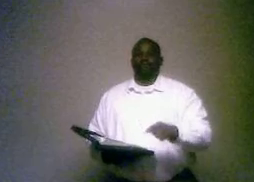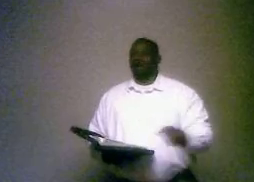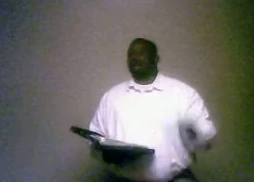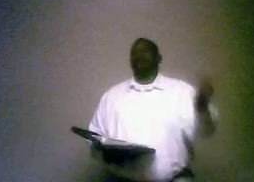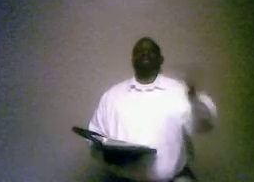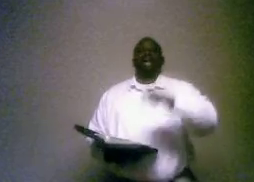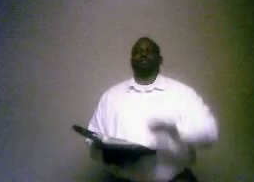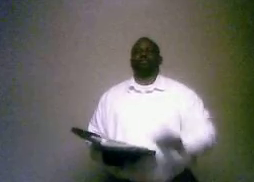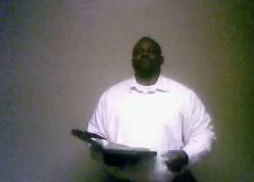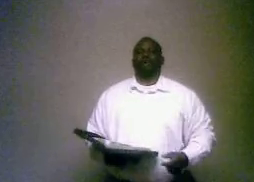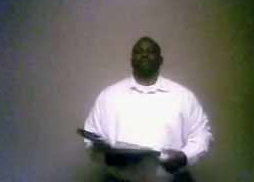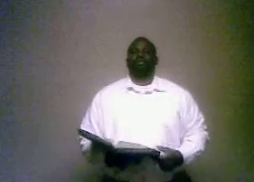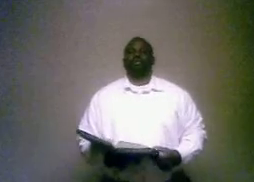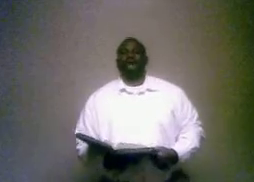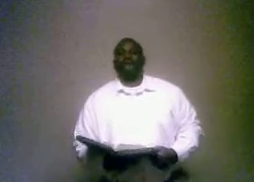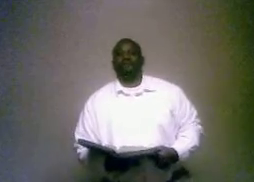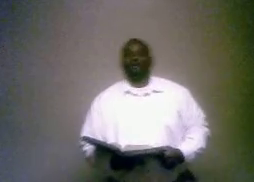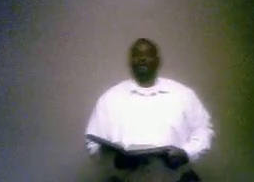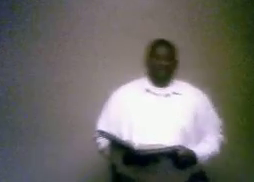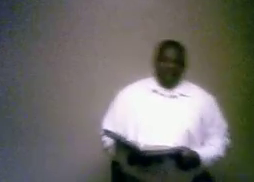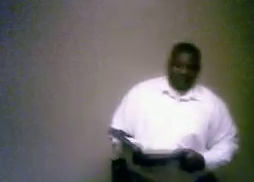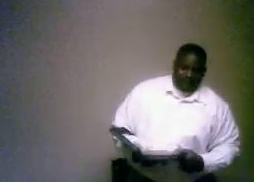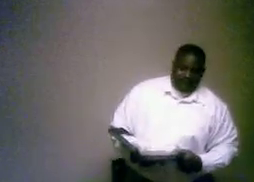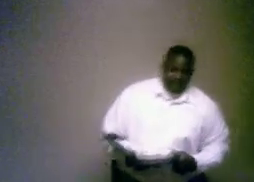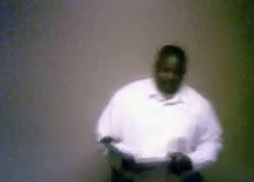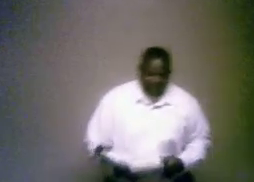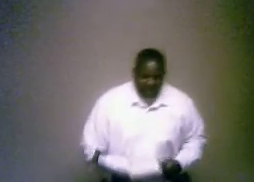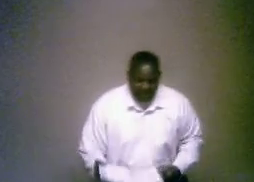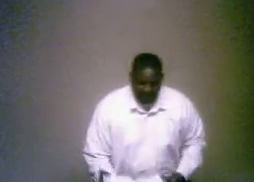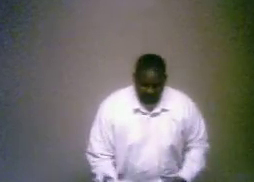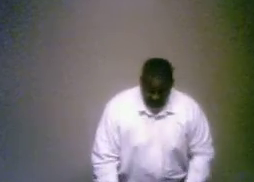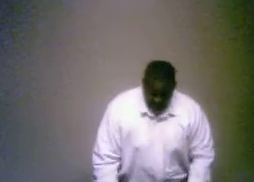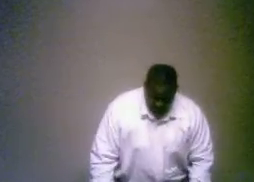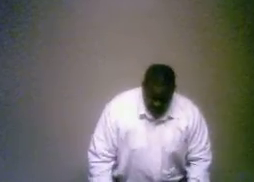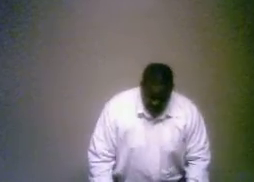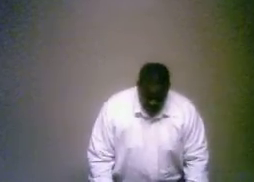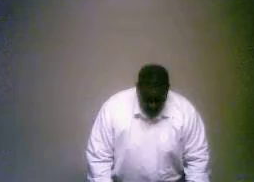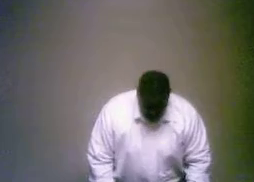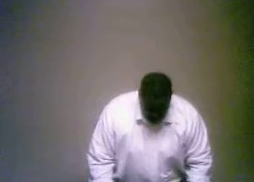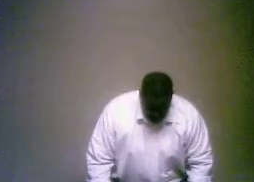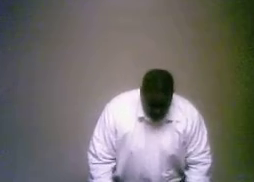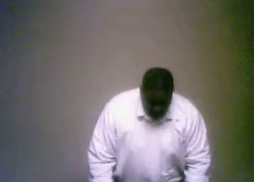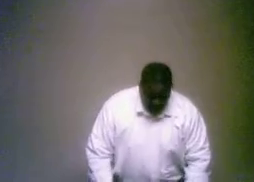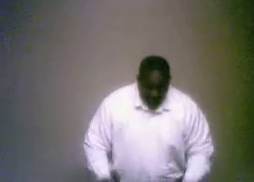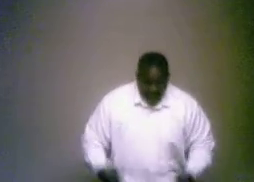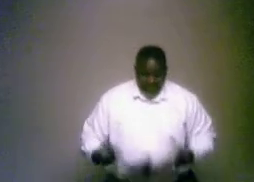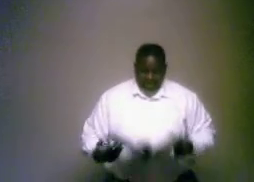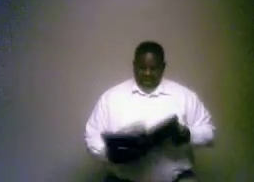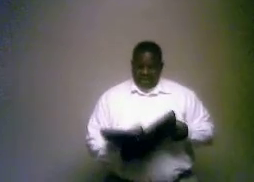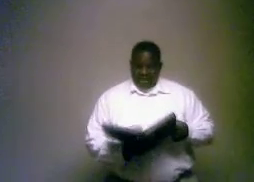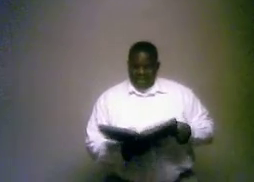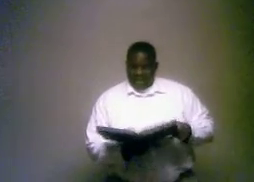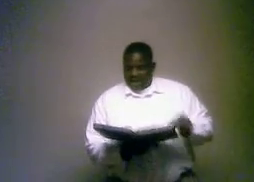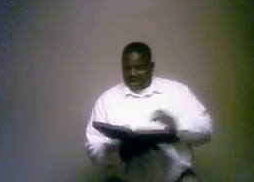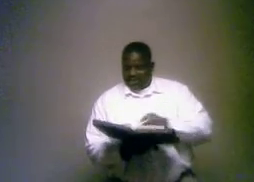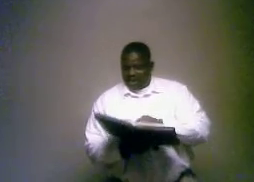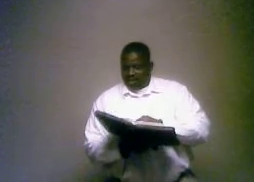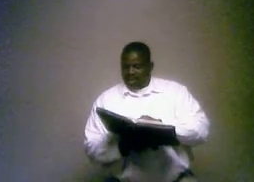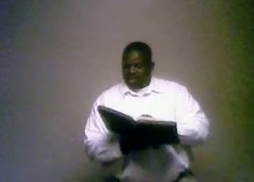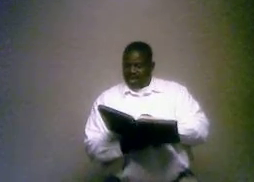come on down, 320-West 2 Avenue, Philadelphia, Pennsylvania. Now, I'm going call from Mark 16 and I think I want to start at